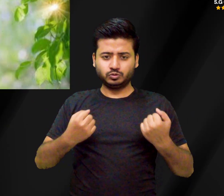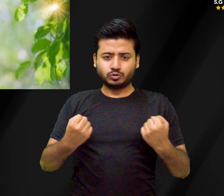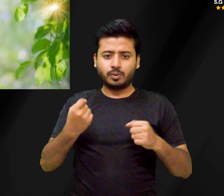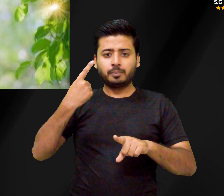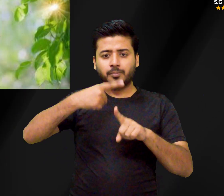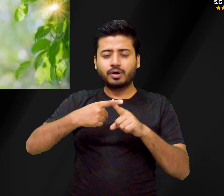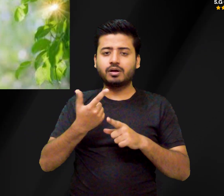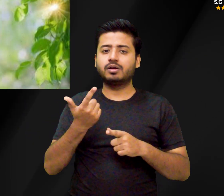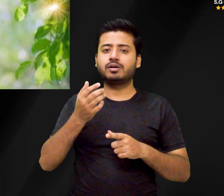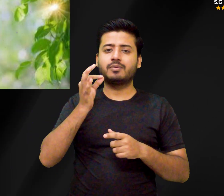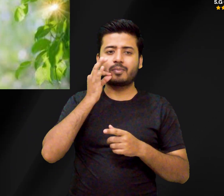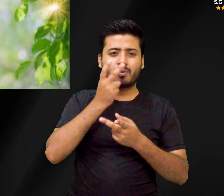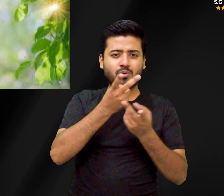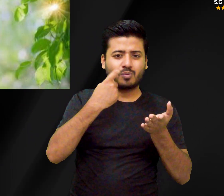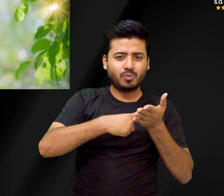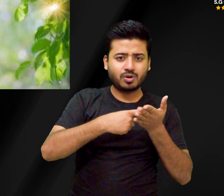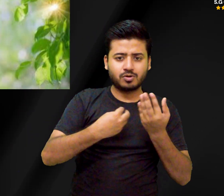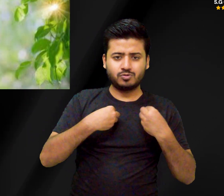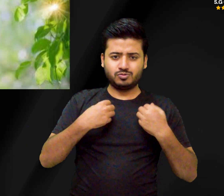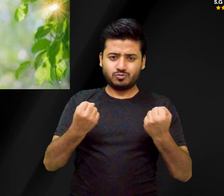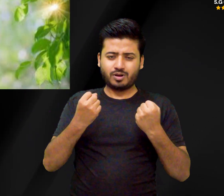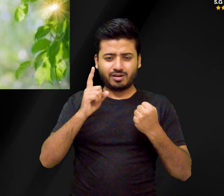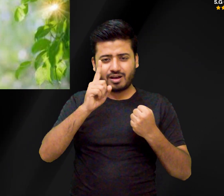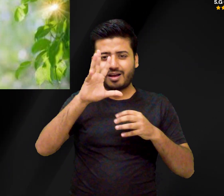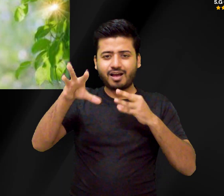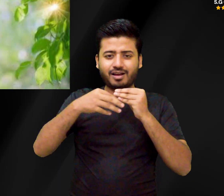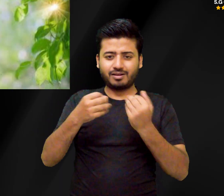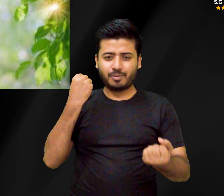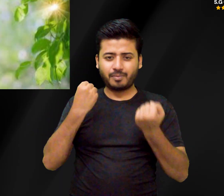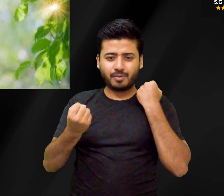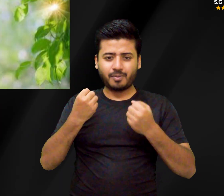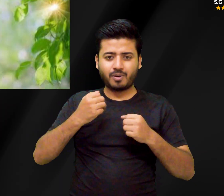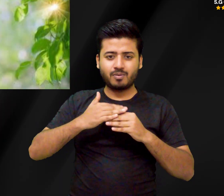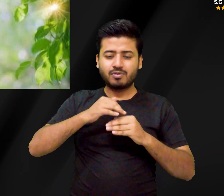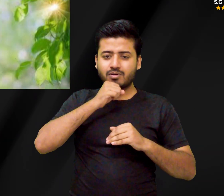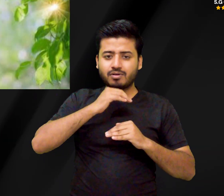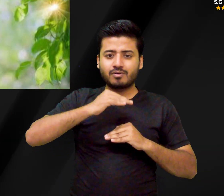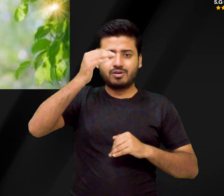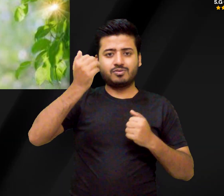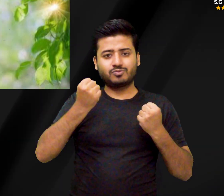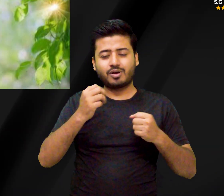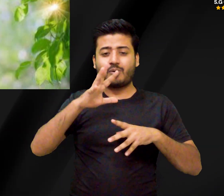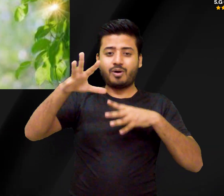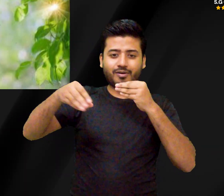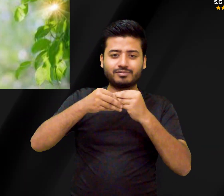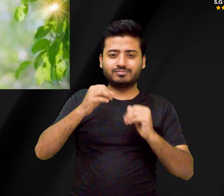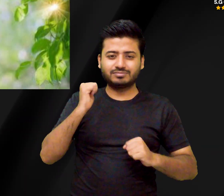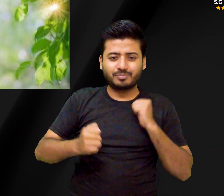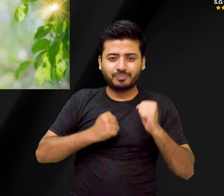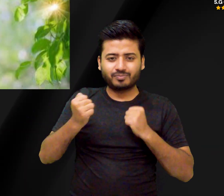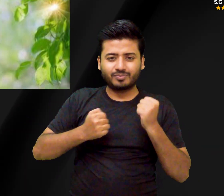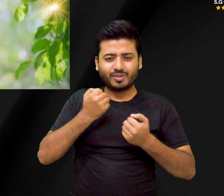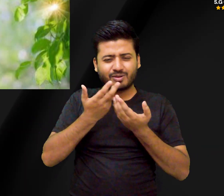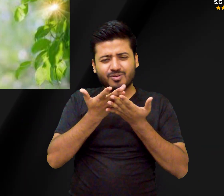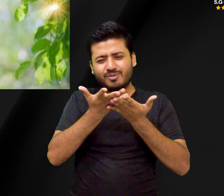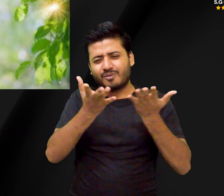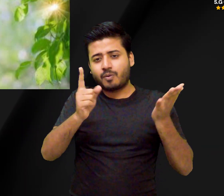Skin tone matters. Individuals with darker skin have more melanin, which acts as a natural sunblock and reduces vitamin D